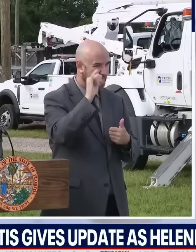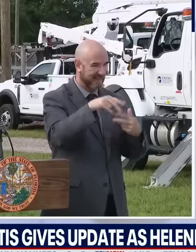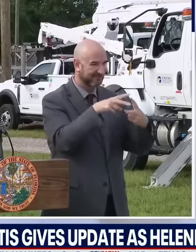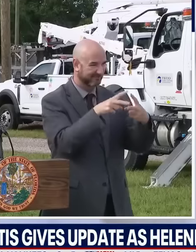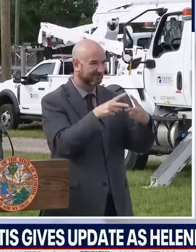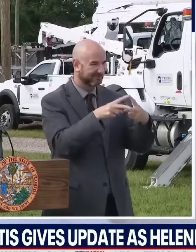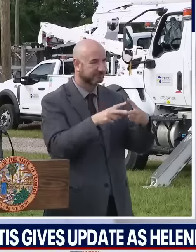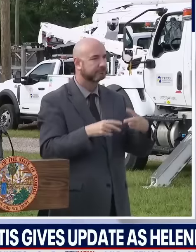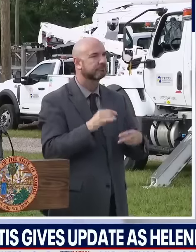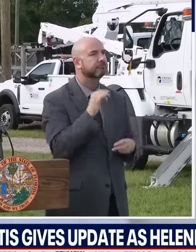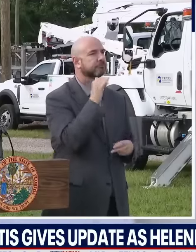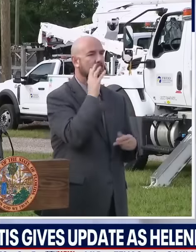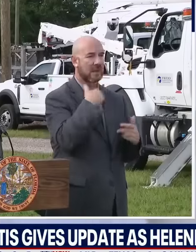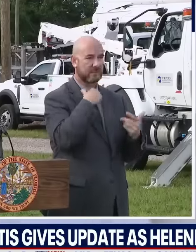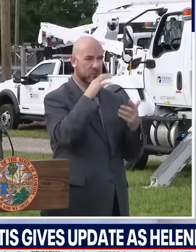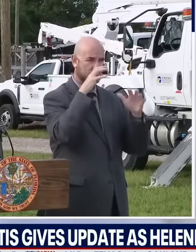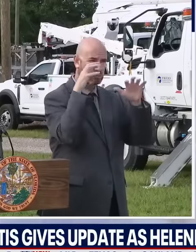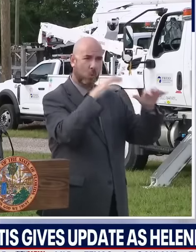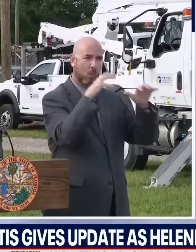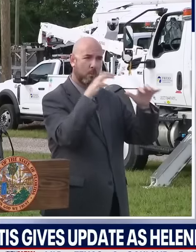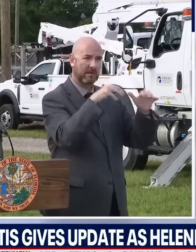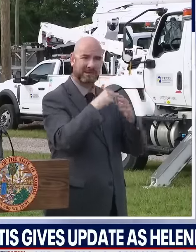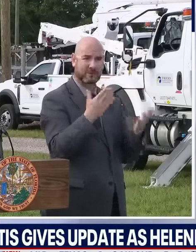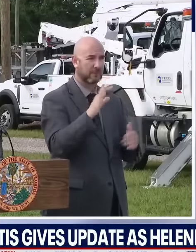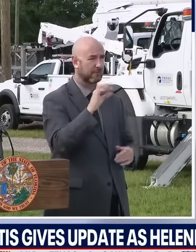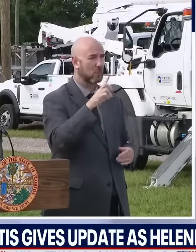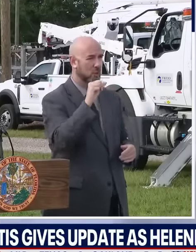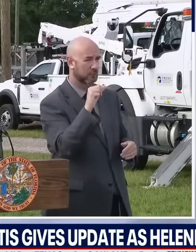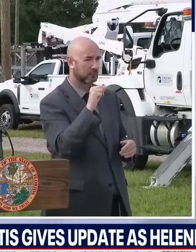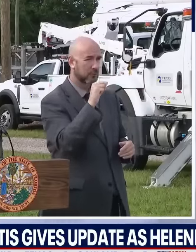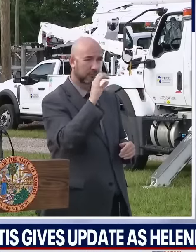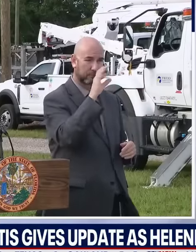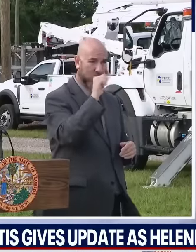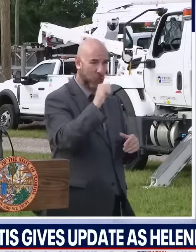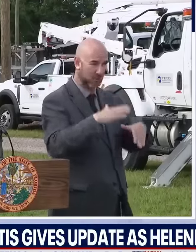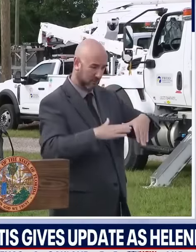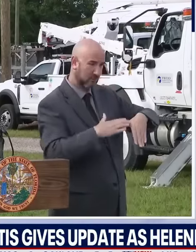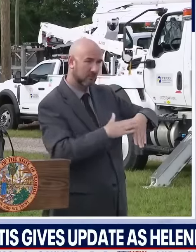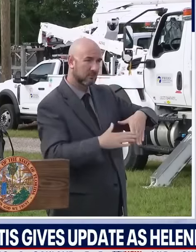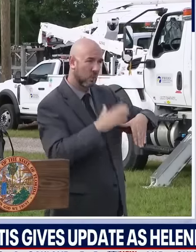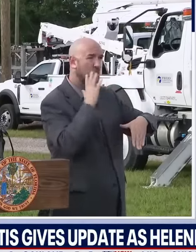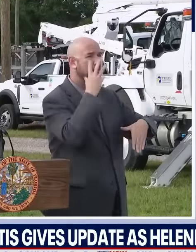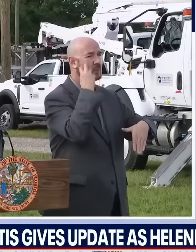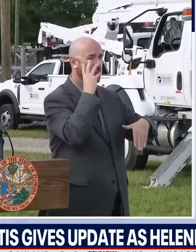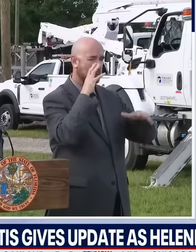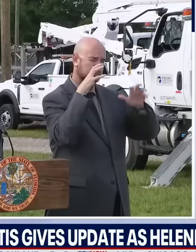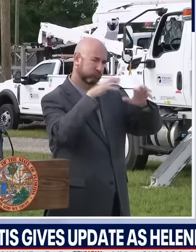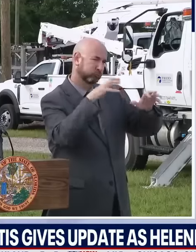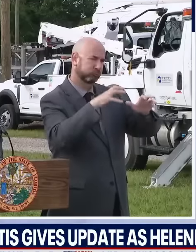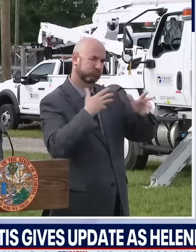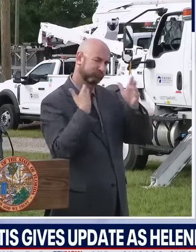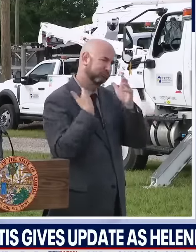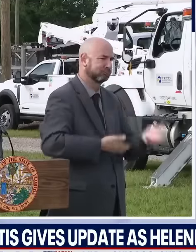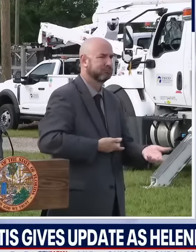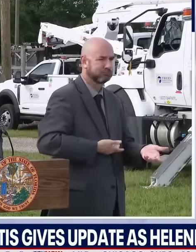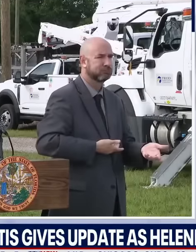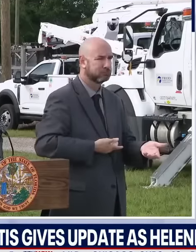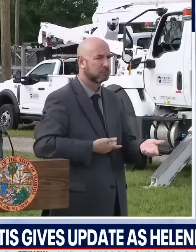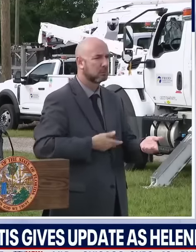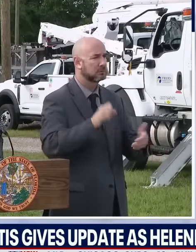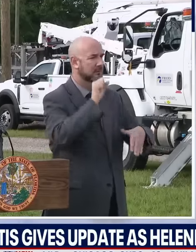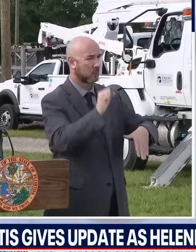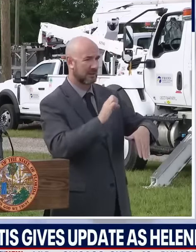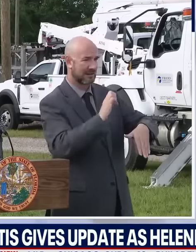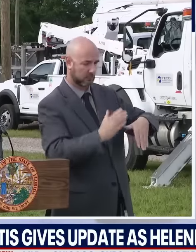Florida, really all across the Florida Peninsula, and even though southeast Florida was not in our 61 counties, the